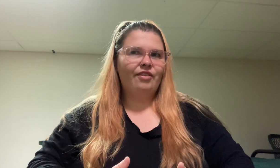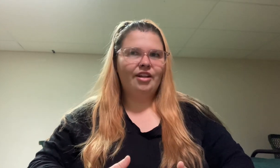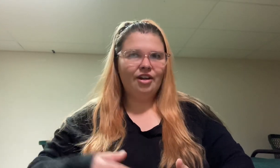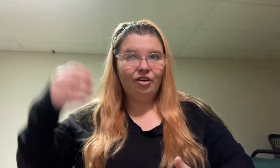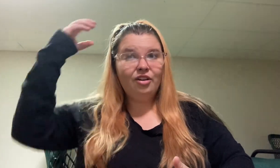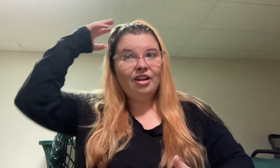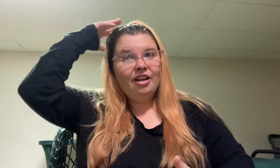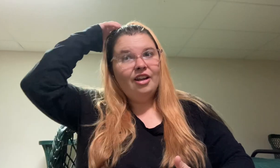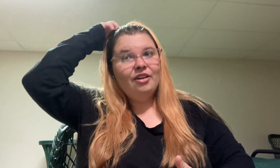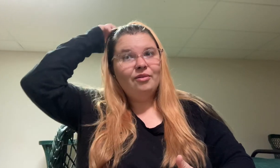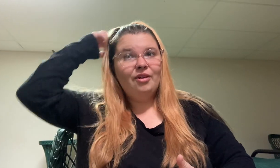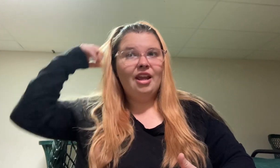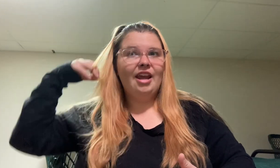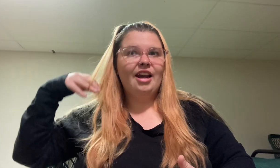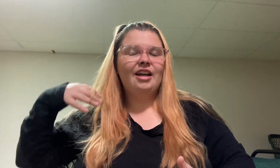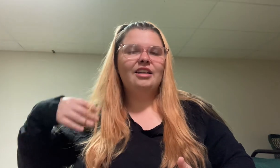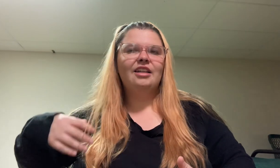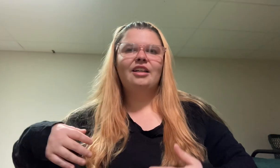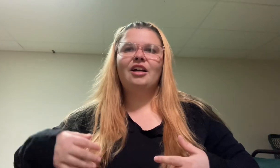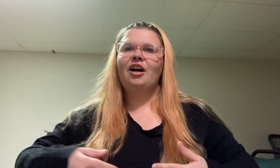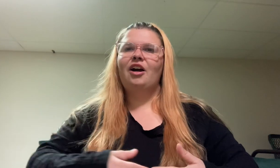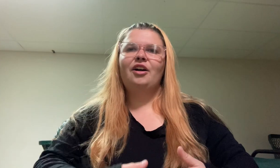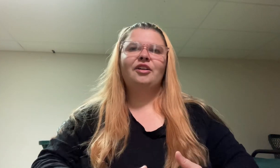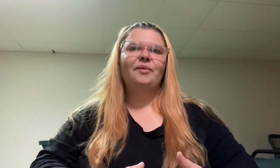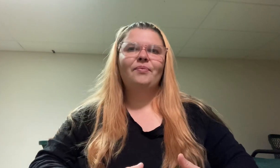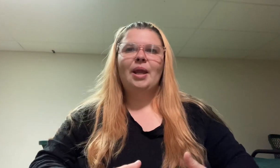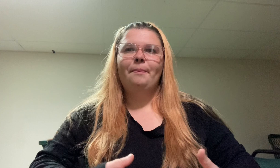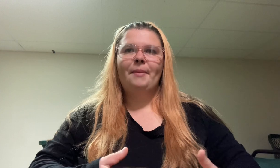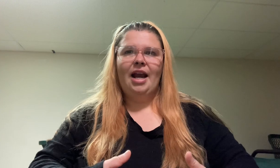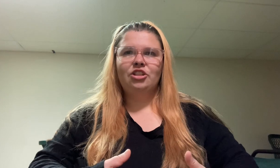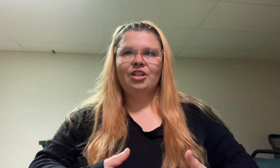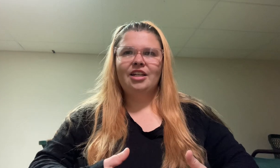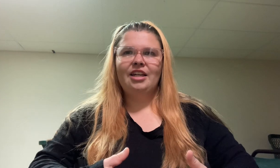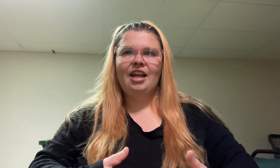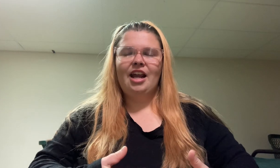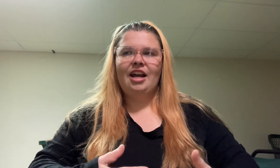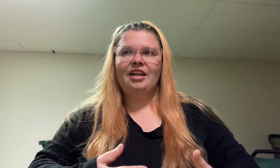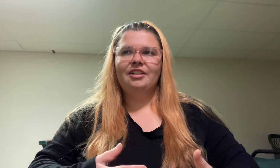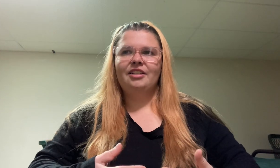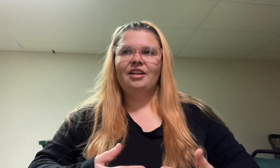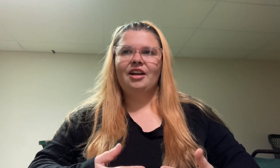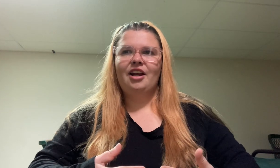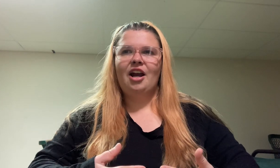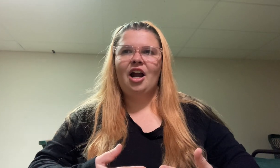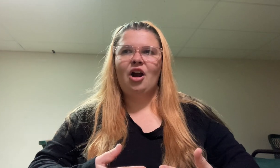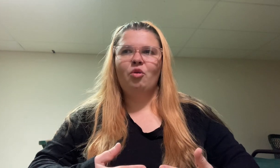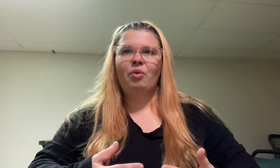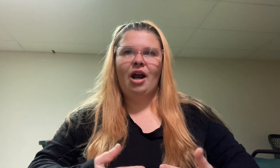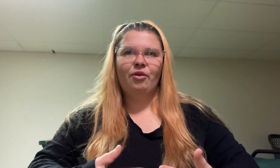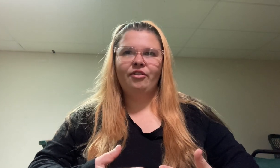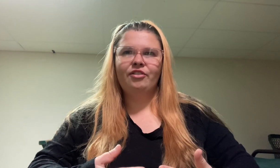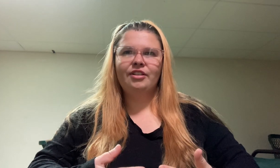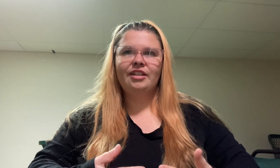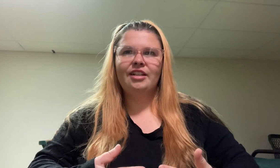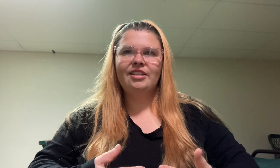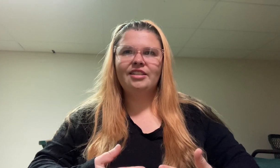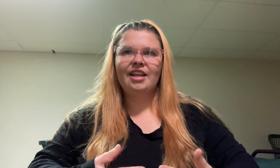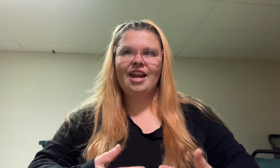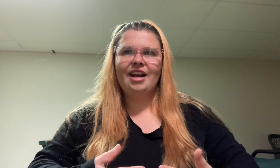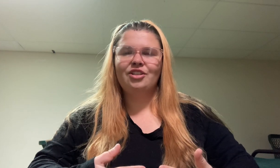video and on magic and how powerful it is and I